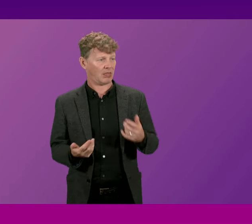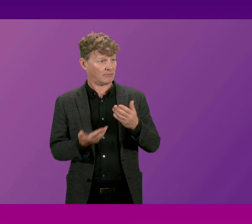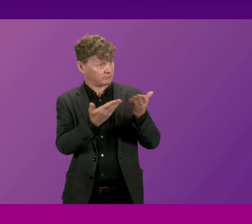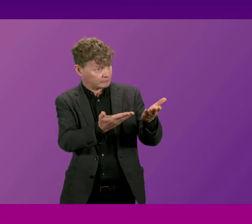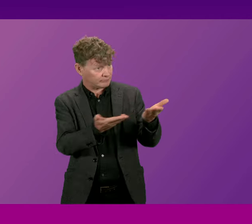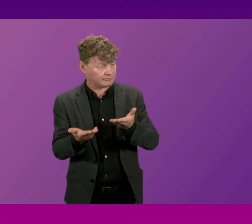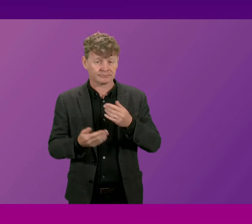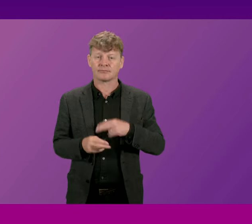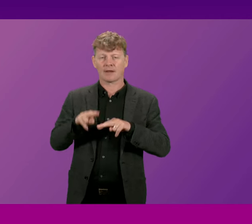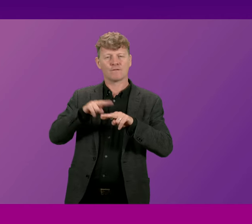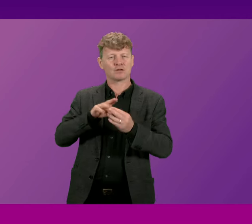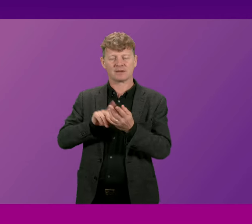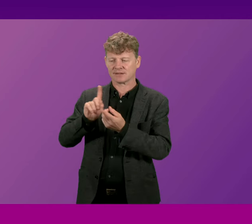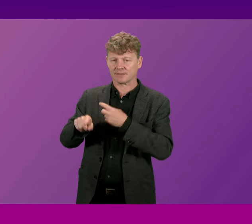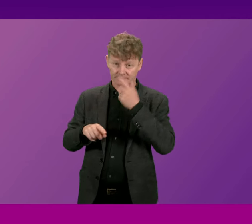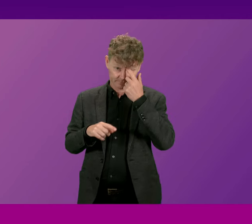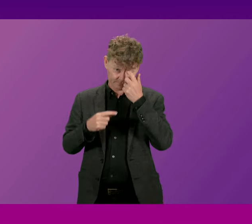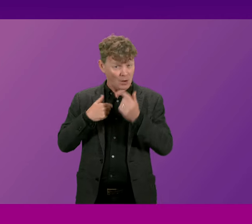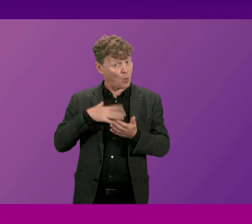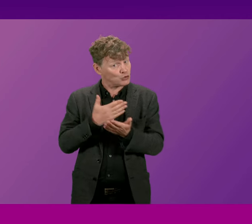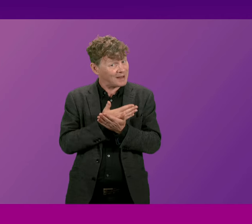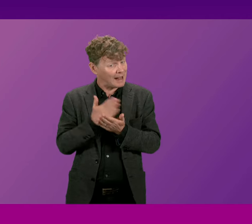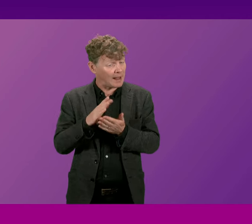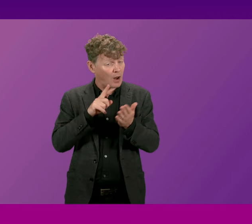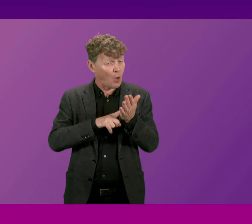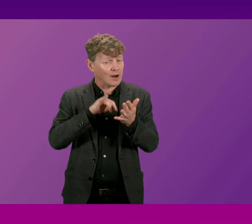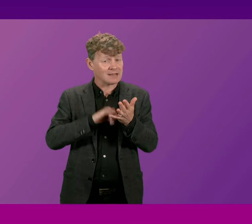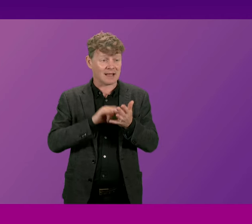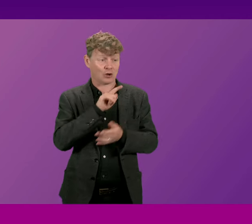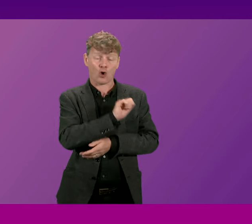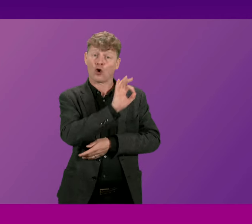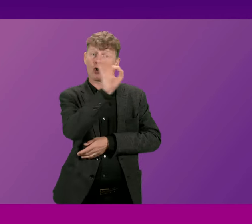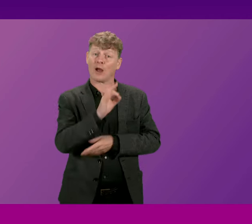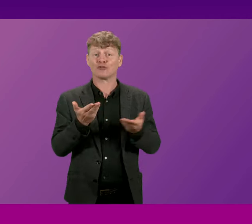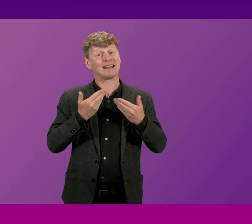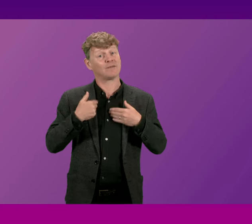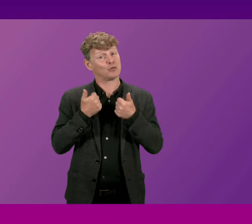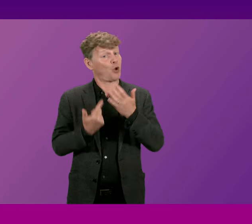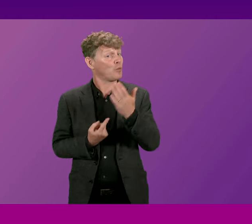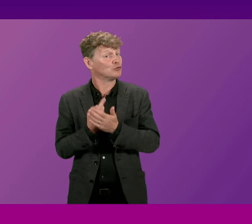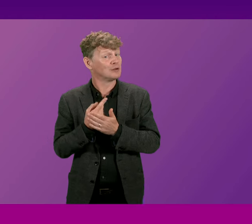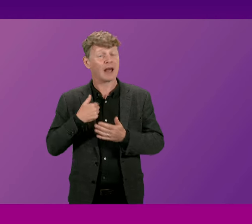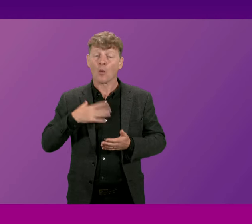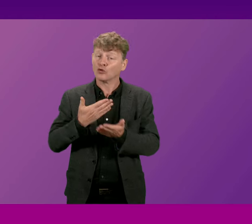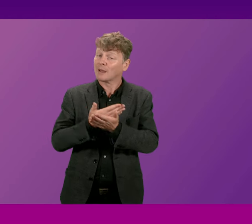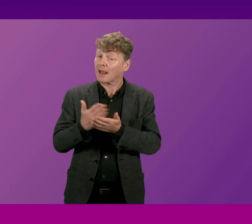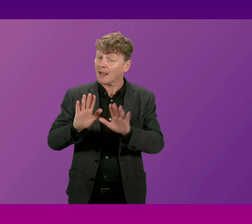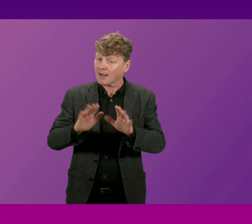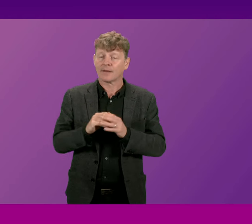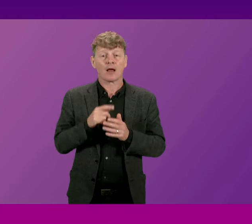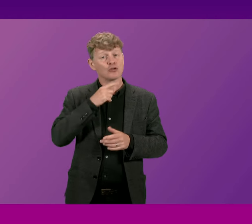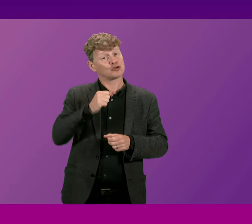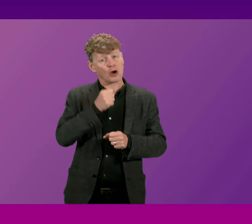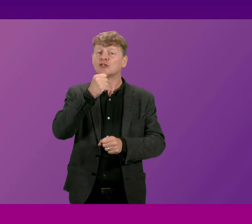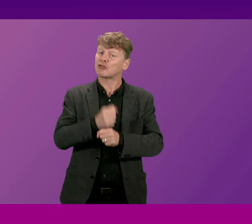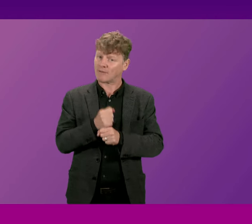just make clear to Lorna Slater's question gives me the opportunity to make clear that the government is progressing with the